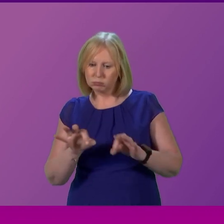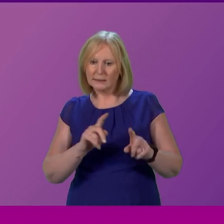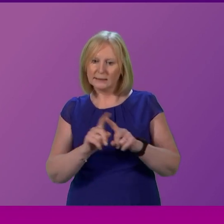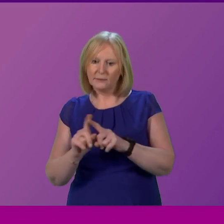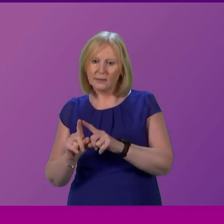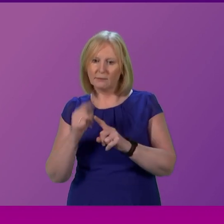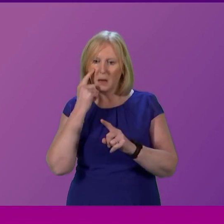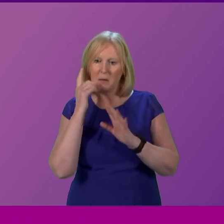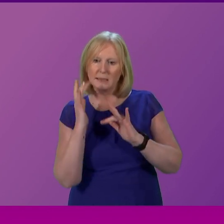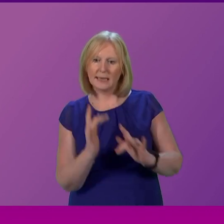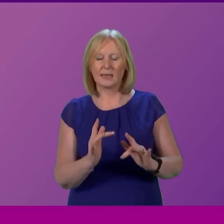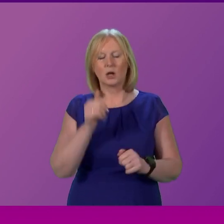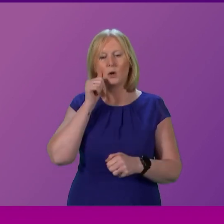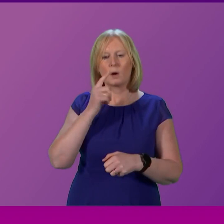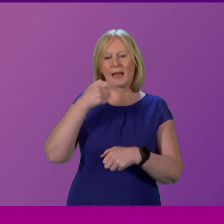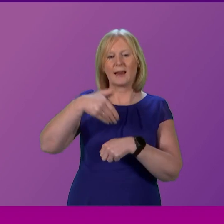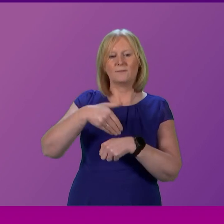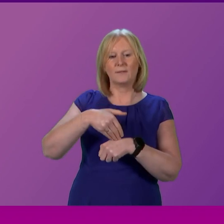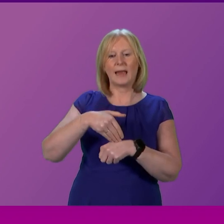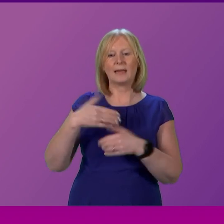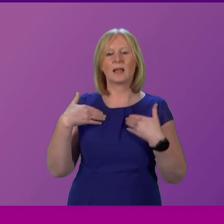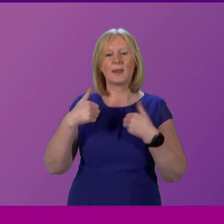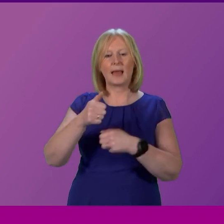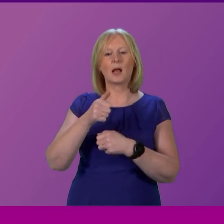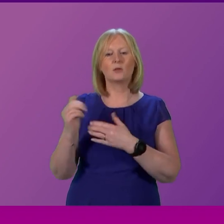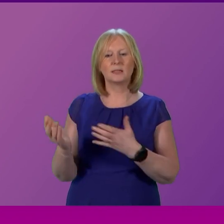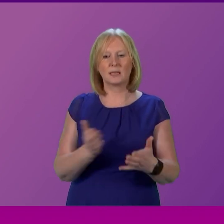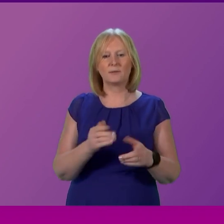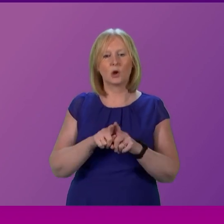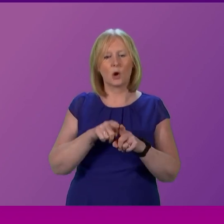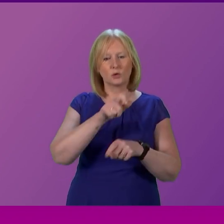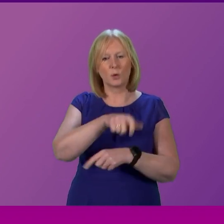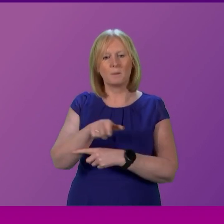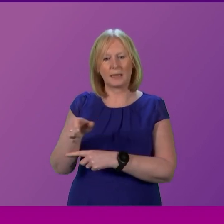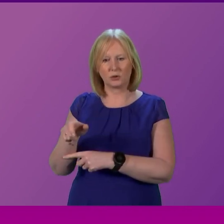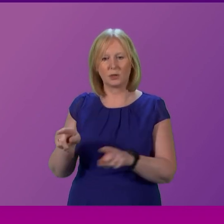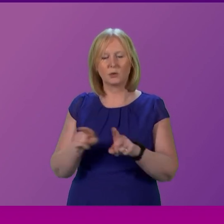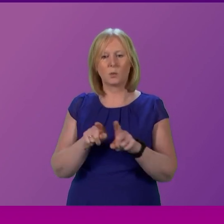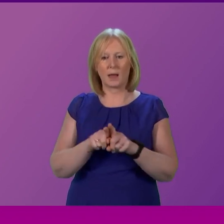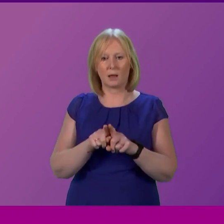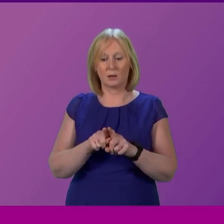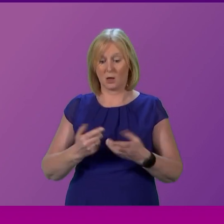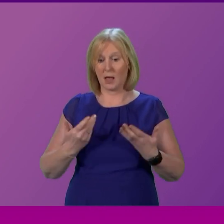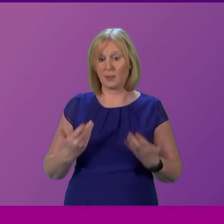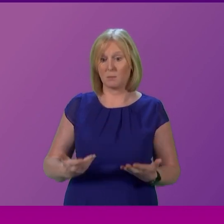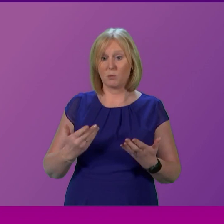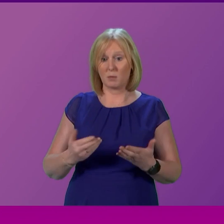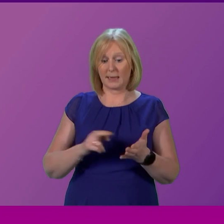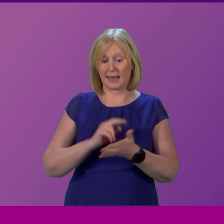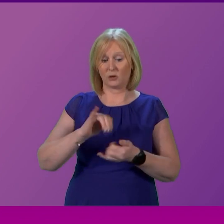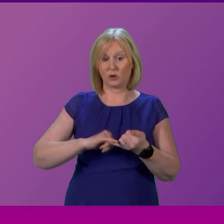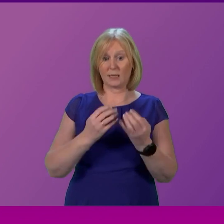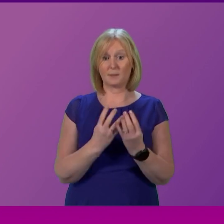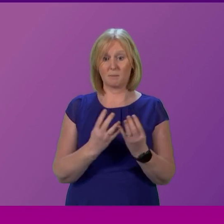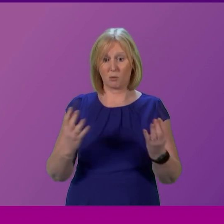not without impact on the health service and, indeed, on patients. So I believe it is important at this time that we ensure that NHS boards